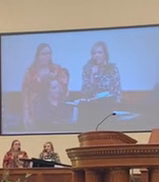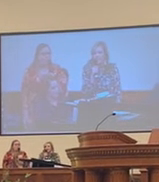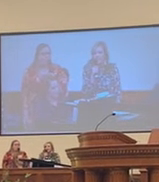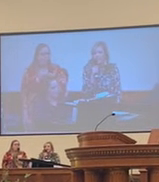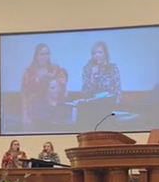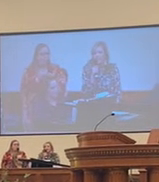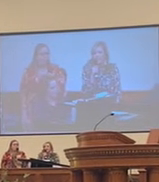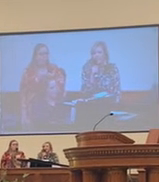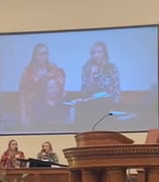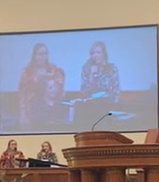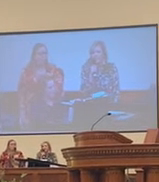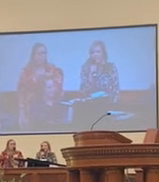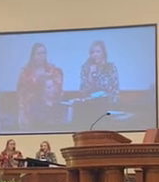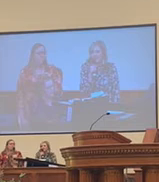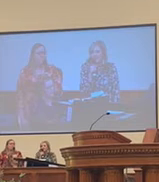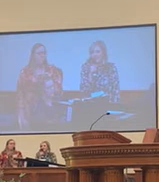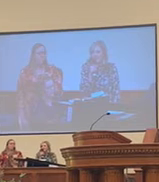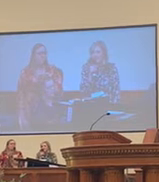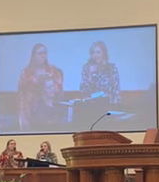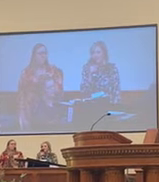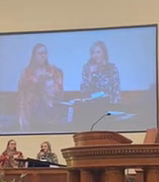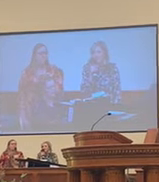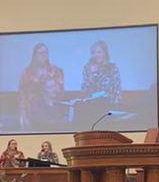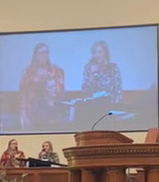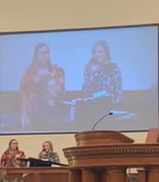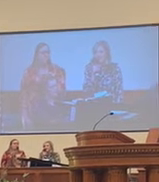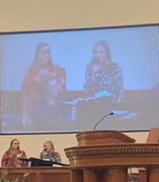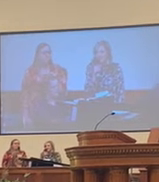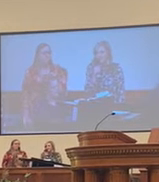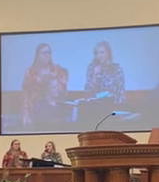glorious light